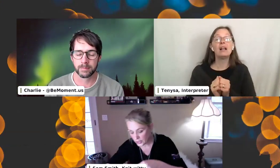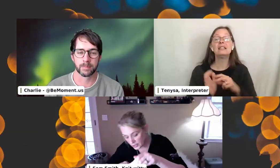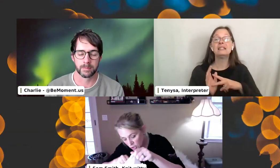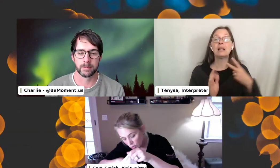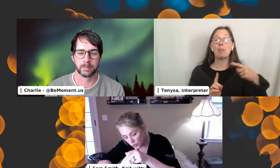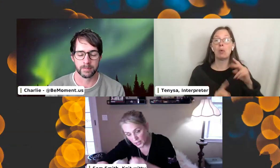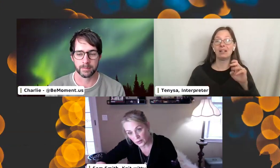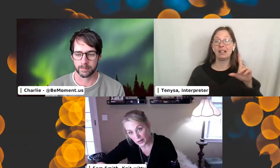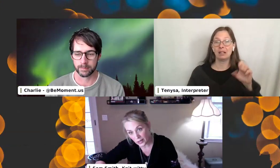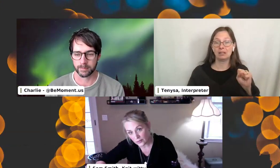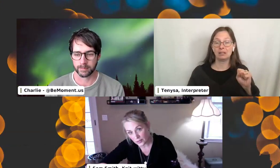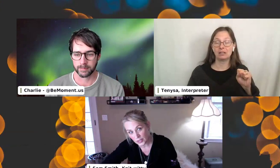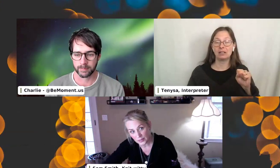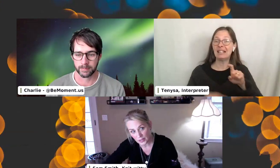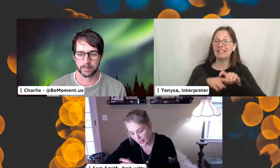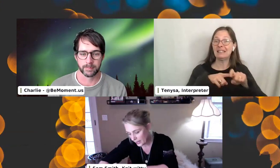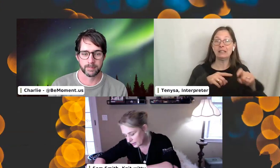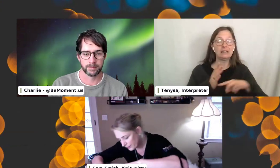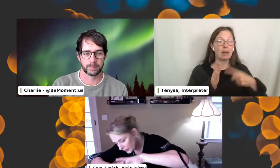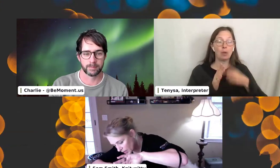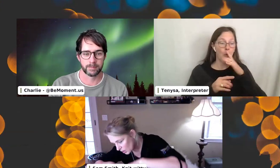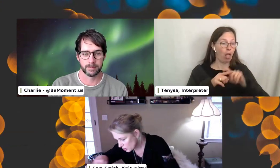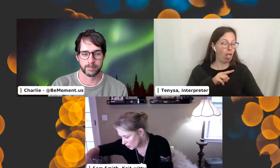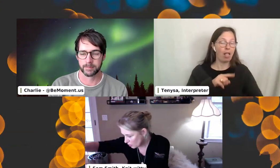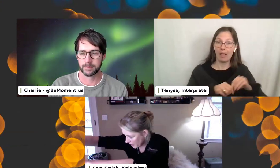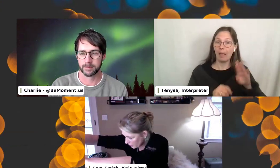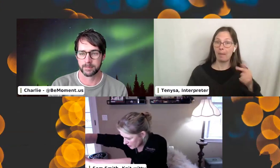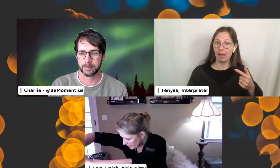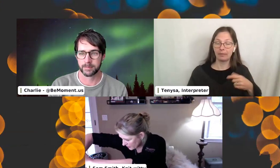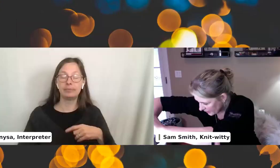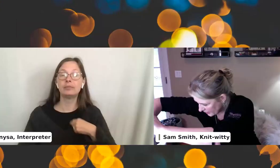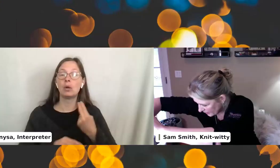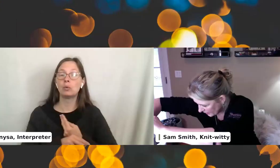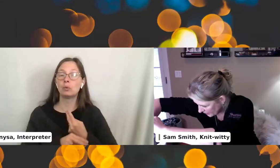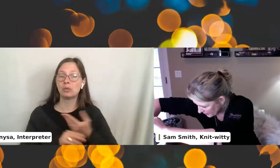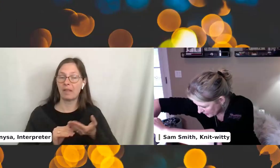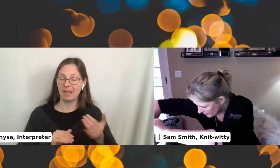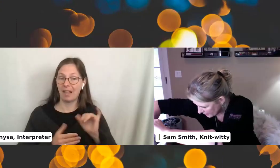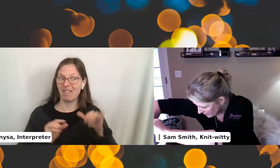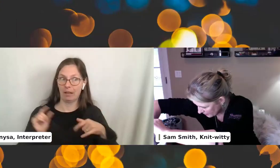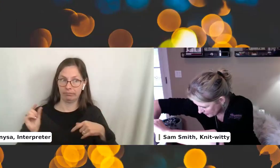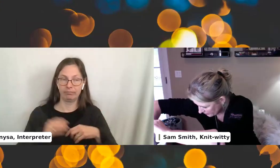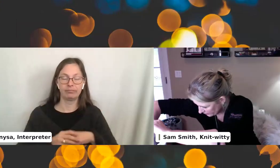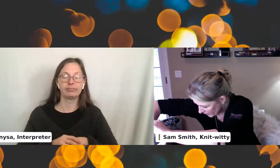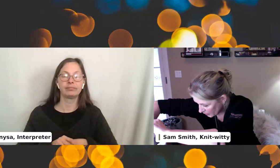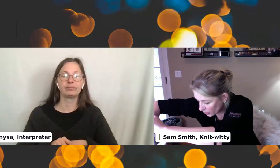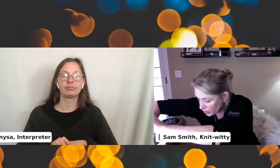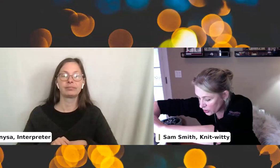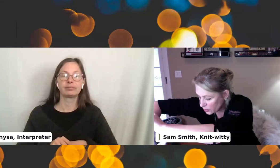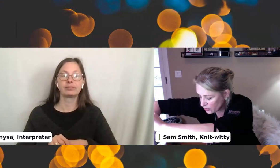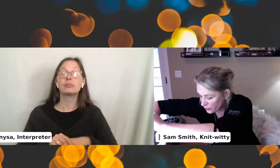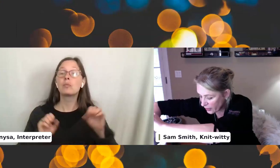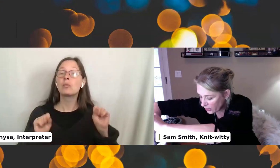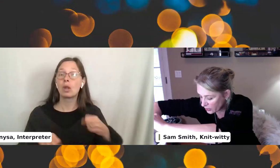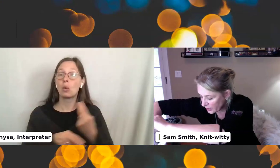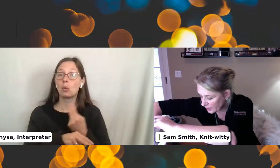stitches will slide right off sometimes in the bag. So I use things like this and you can